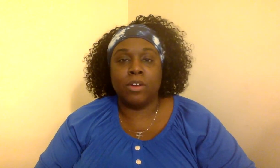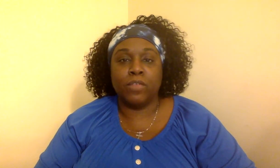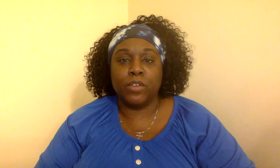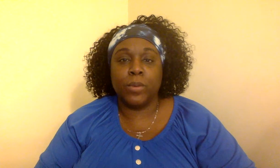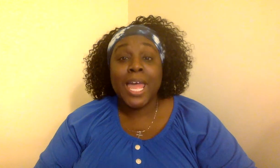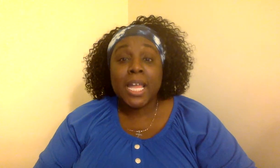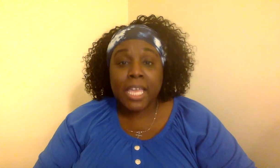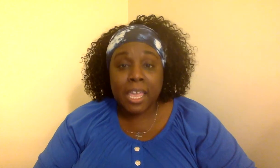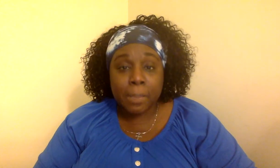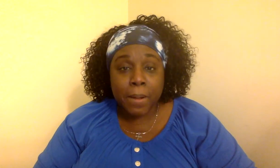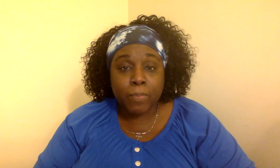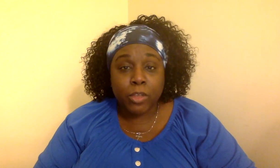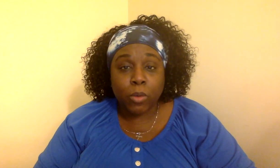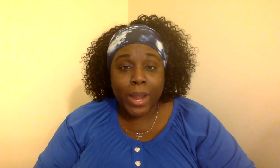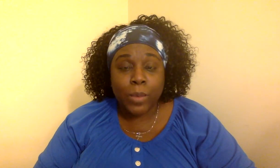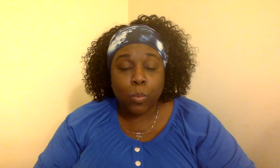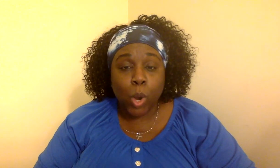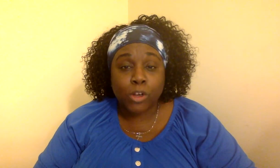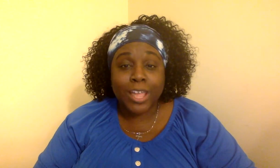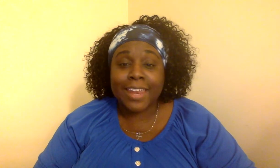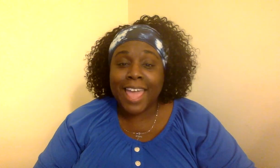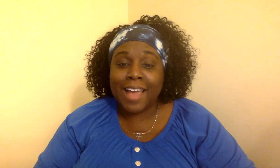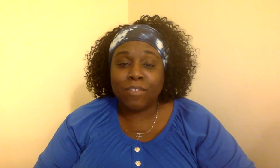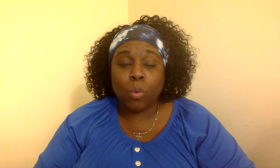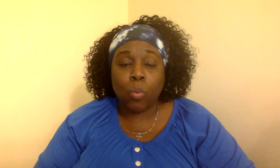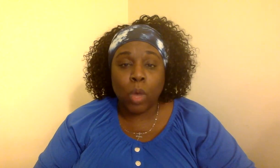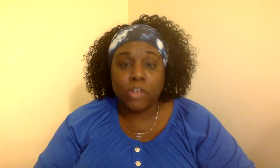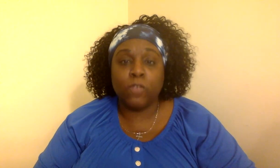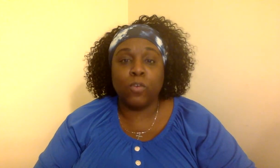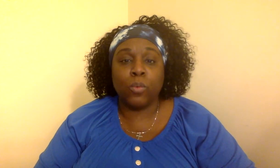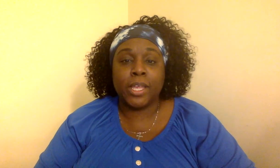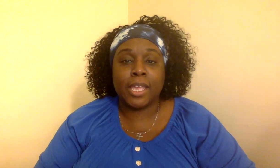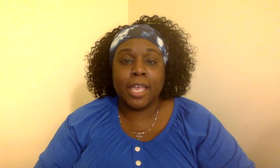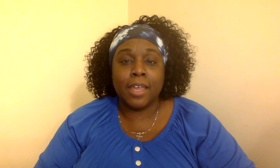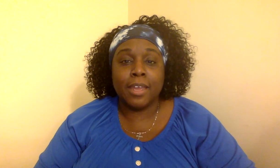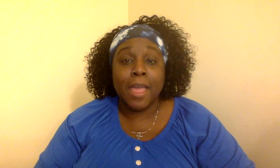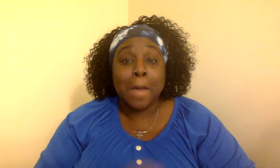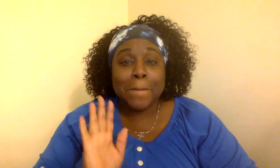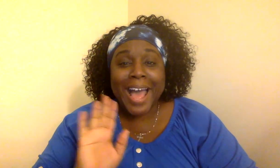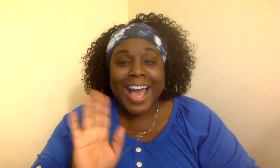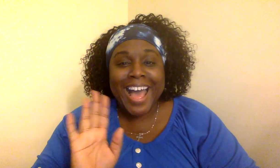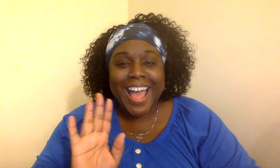of you. Keep up the great work and have a wonderful weekend. Bye. Bye.